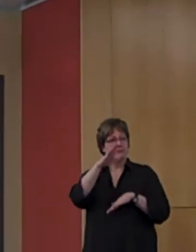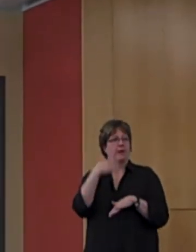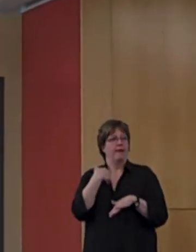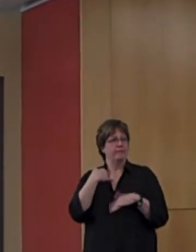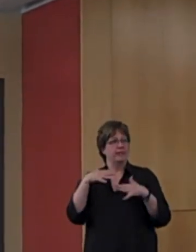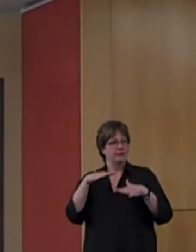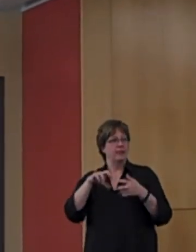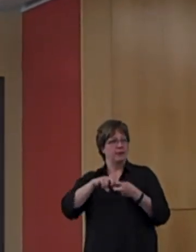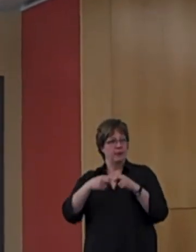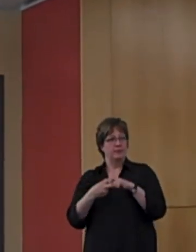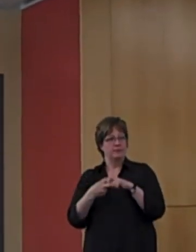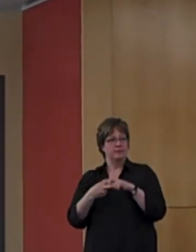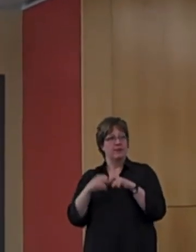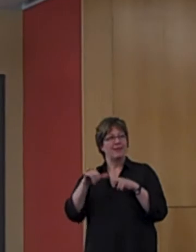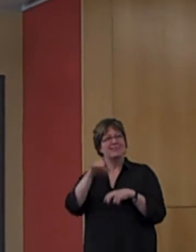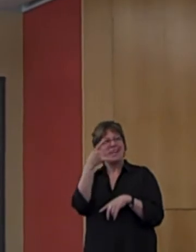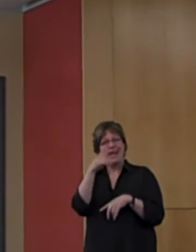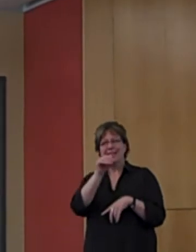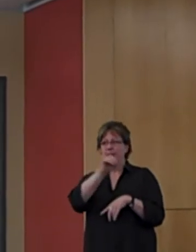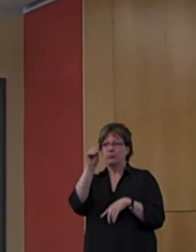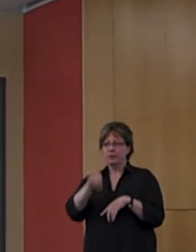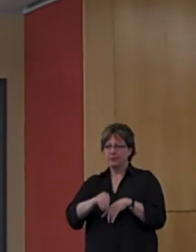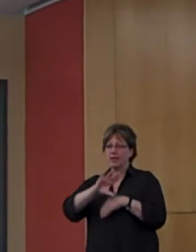approximately 18% of the total population.